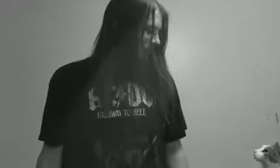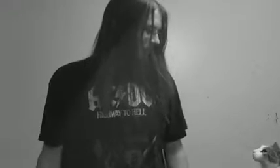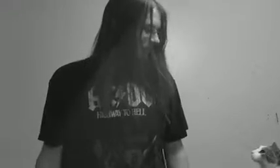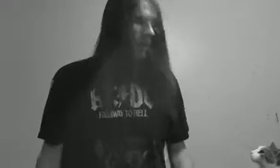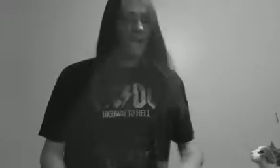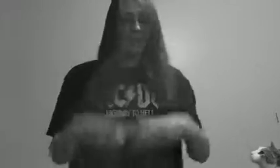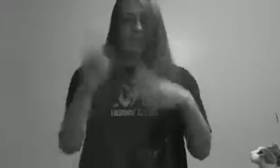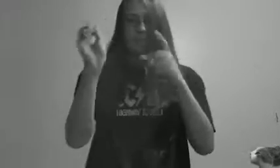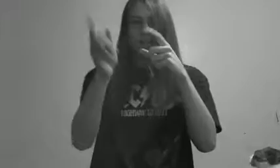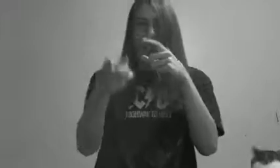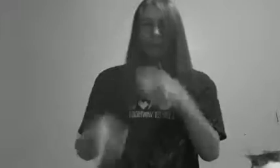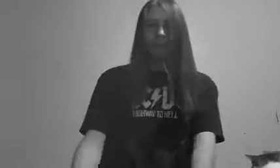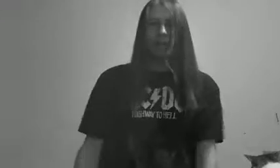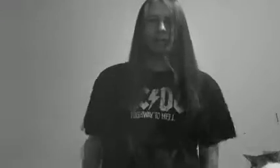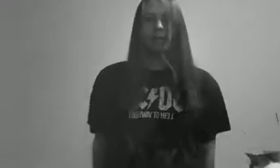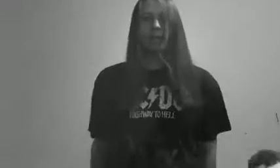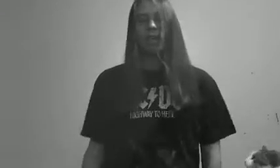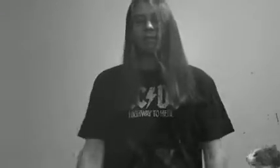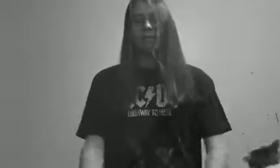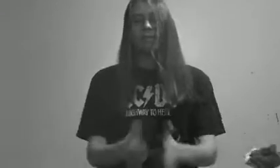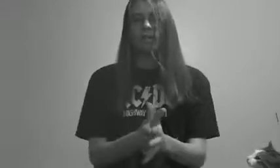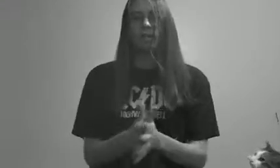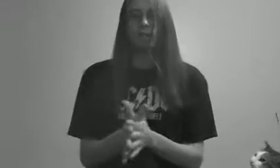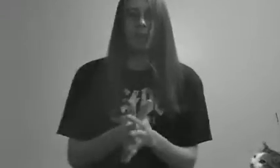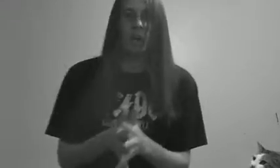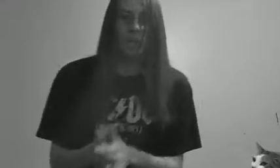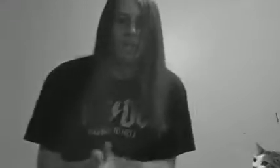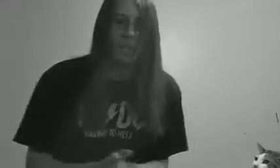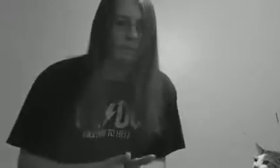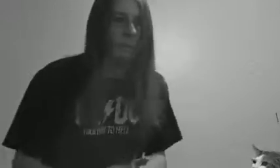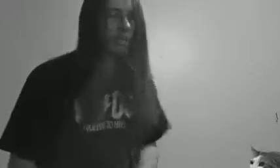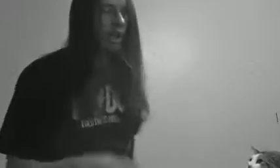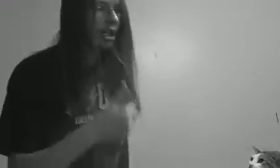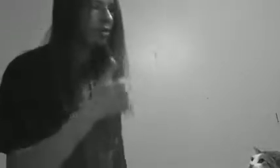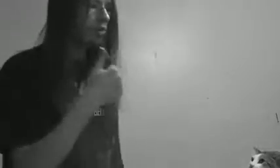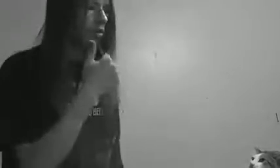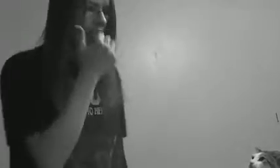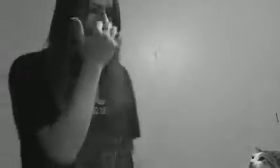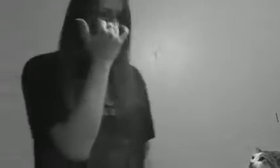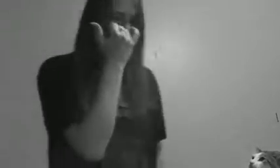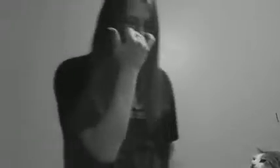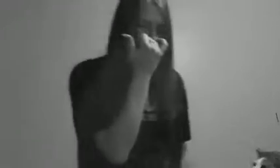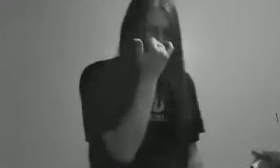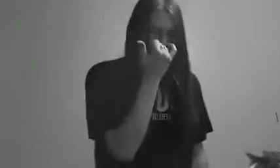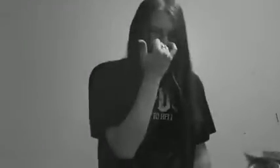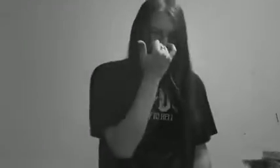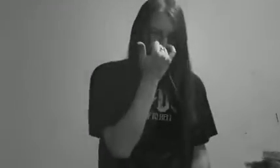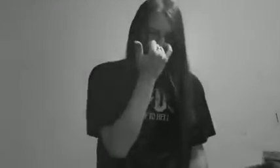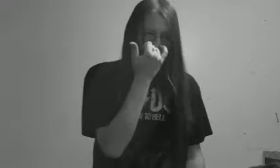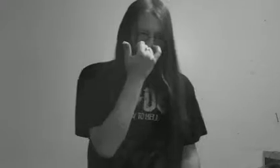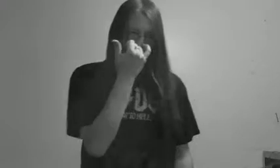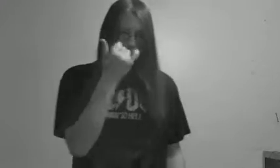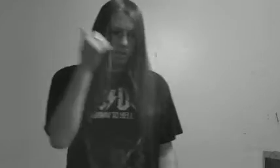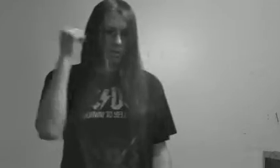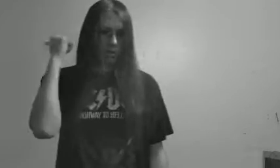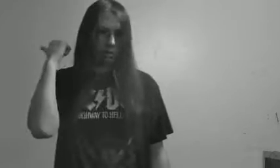Yeah, new fan video coming out very soon. I already did a few shots for it today. Uh, going to